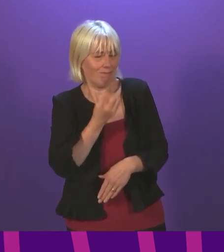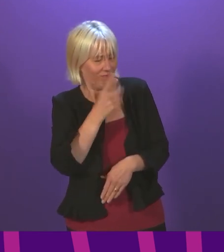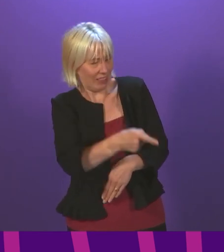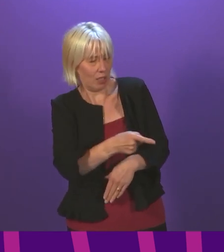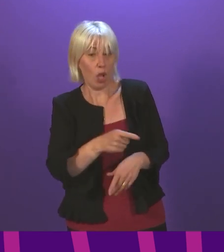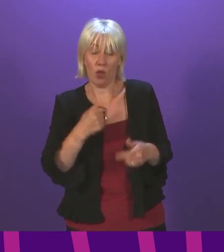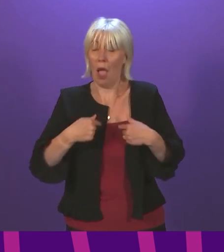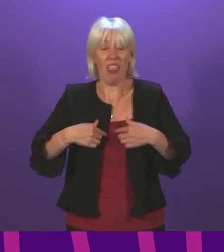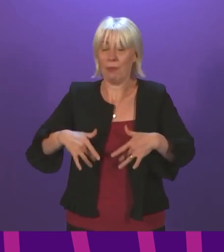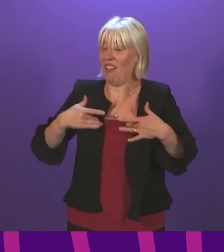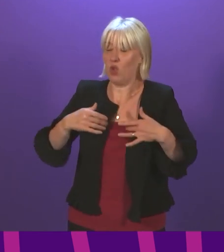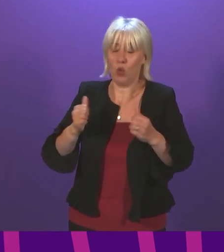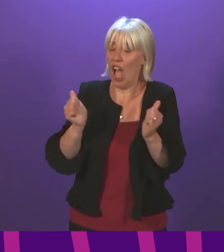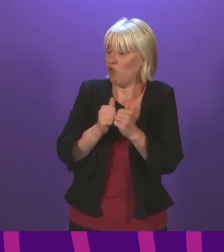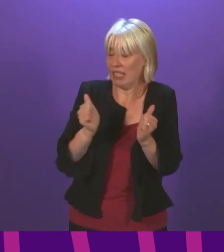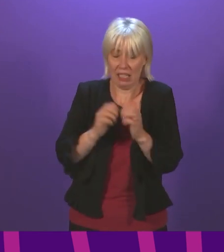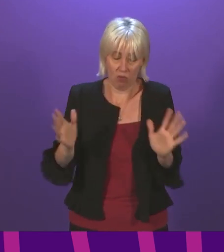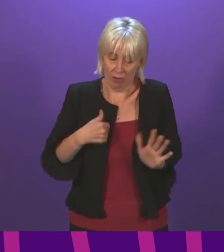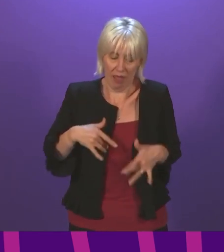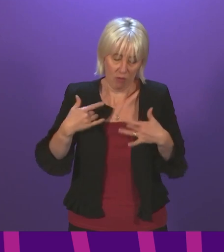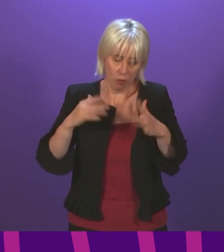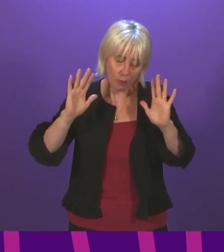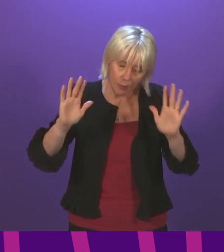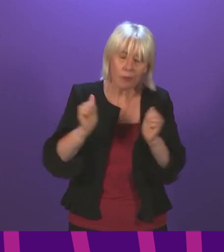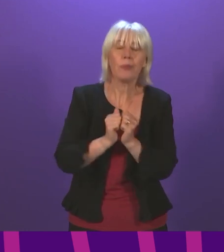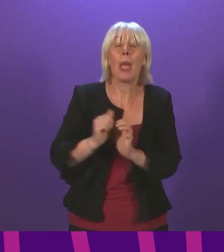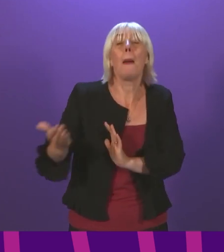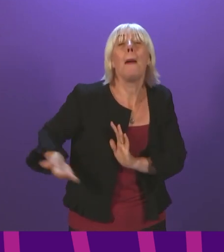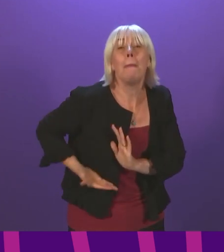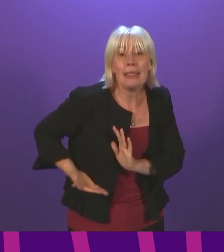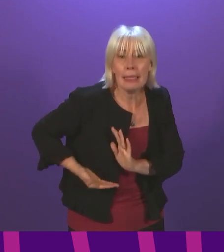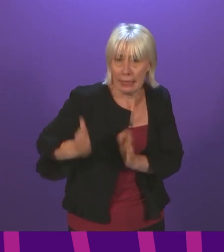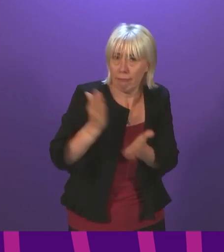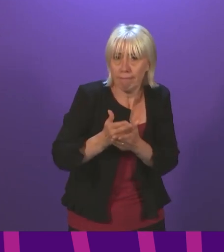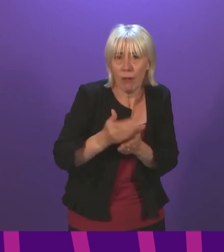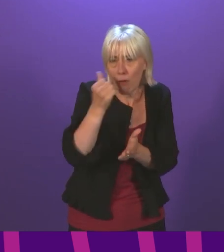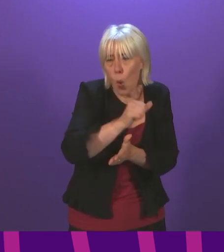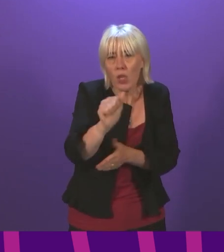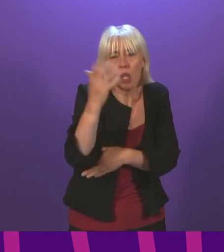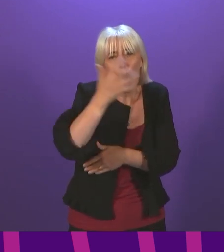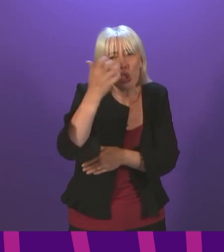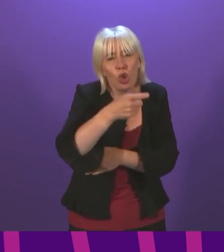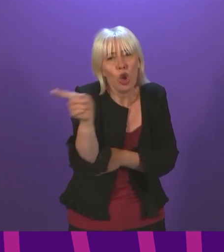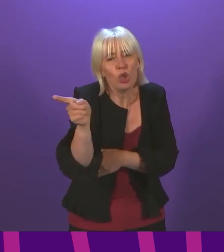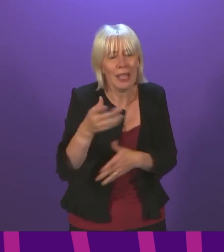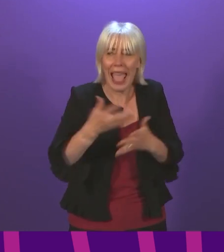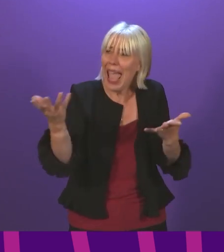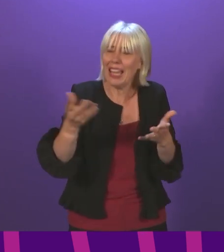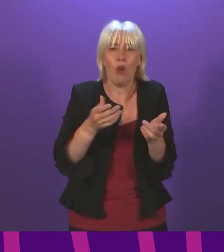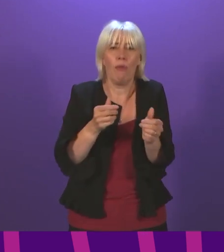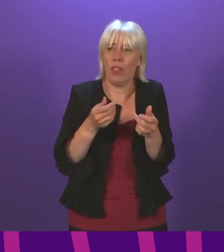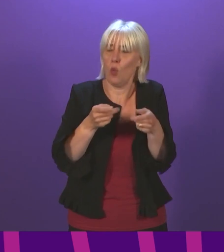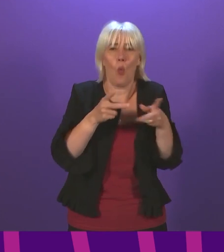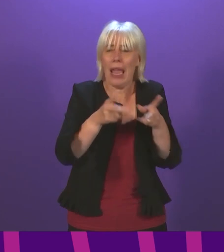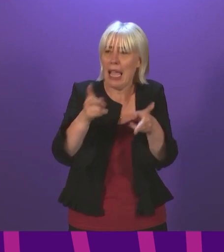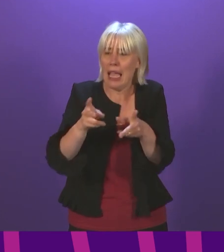People can agree or disagree with that. In terms of businesses, of course, businesses have concerns about any of the measures we have to take